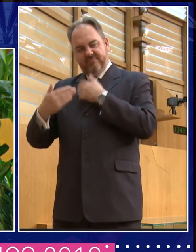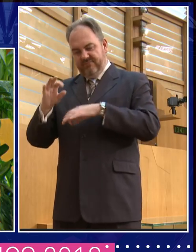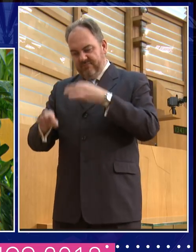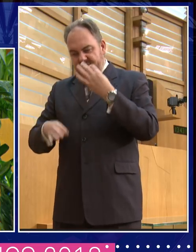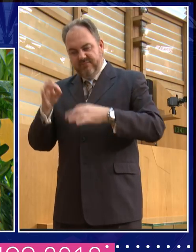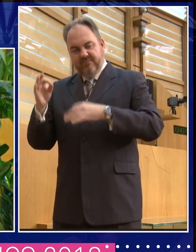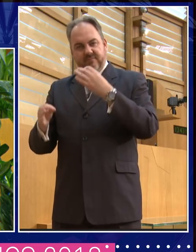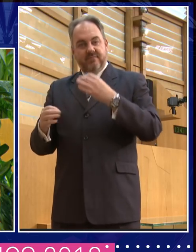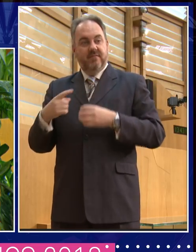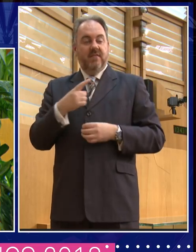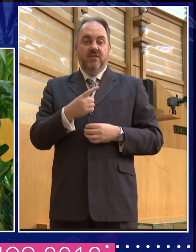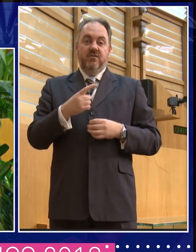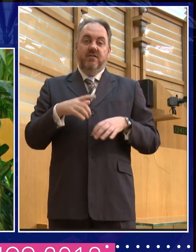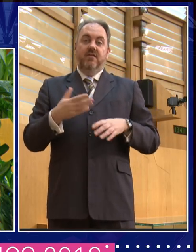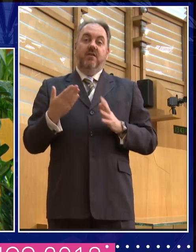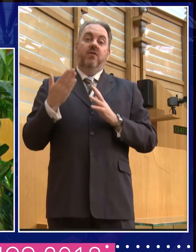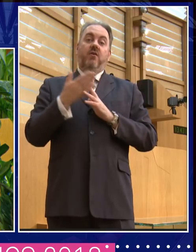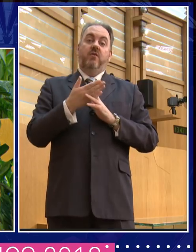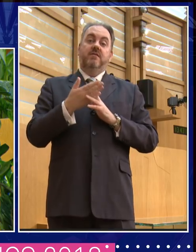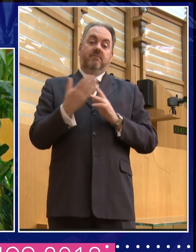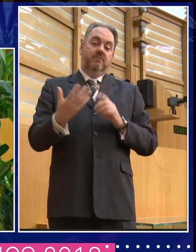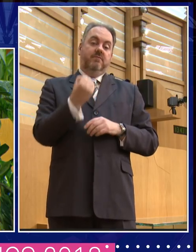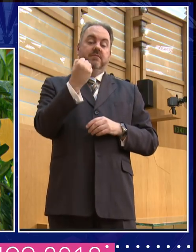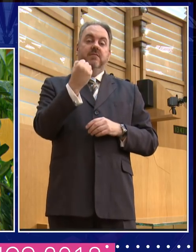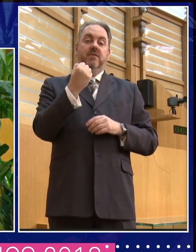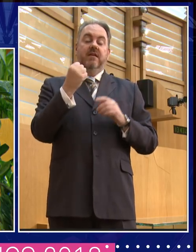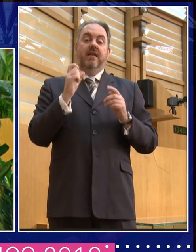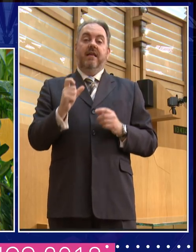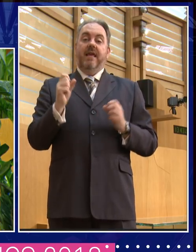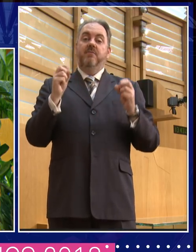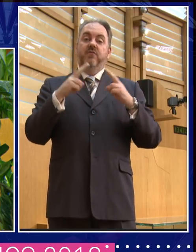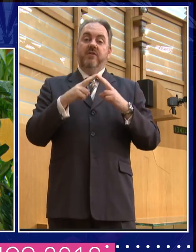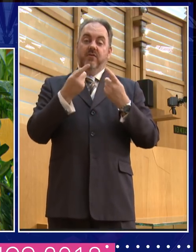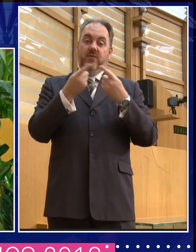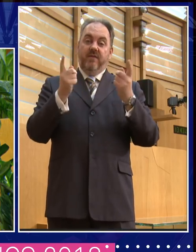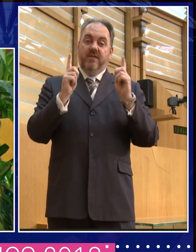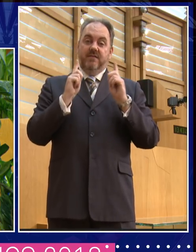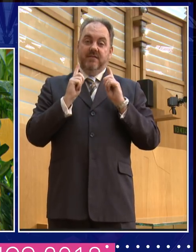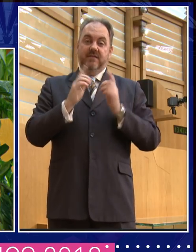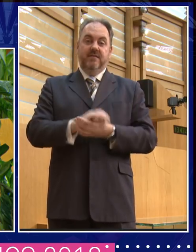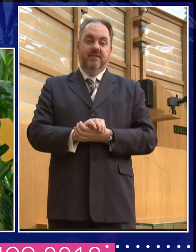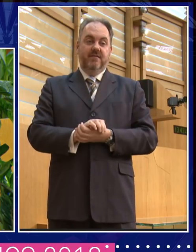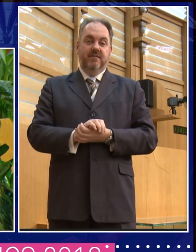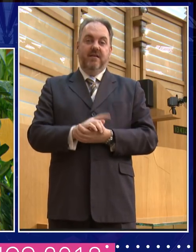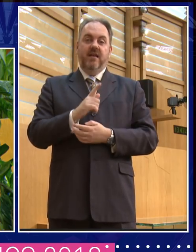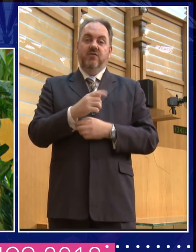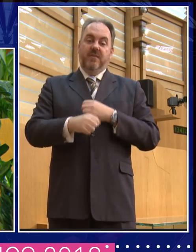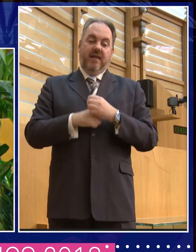entrance exam and applied for a place at Newnham College, Cambridge and since then became a classics lecturer at